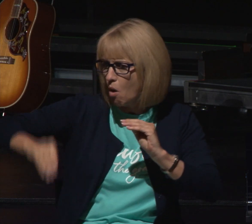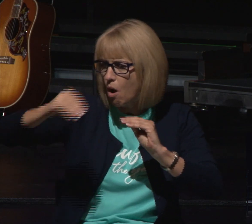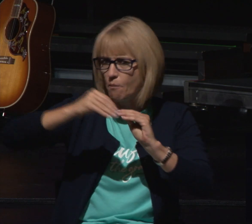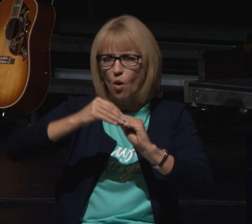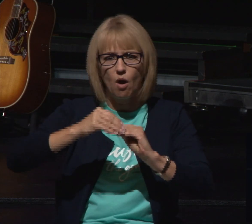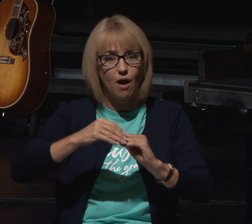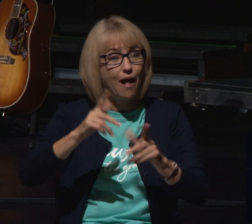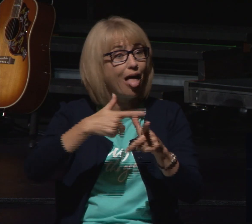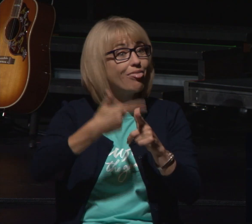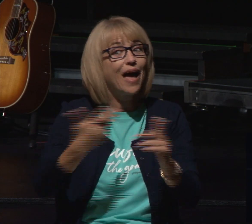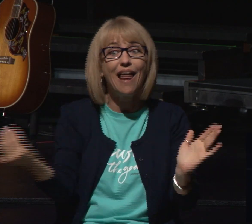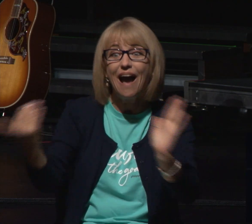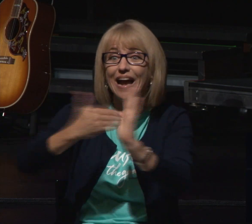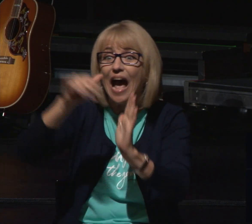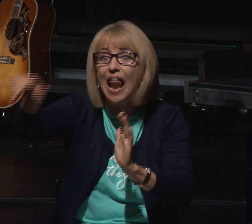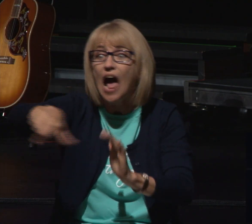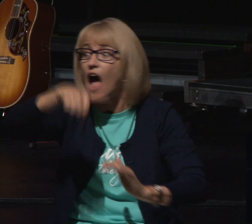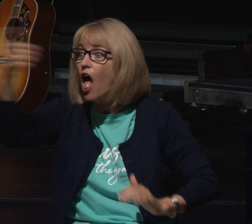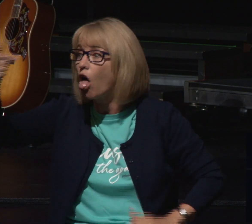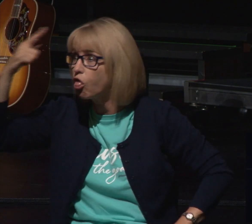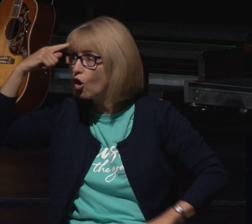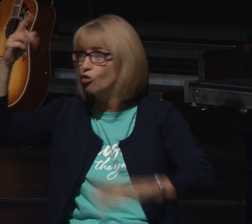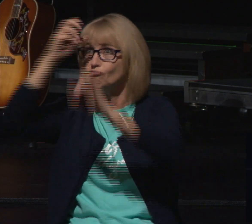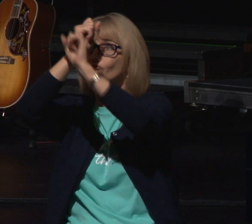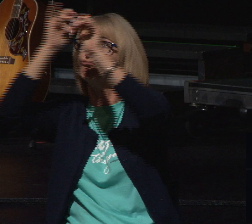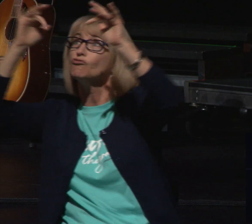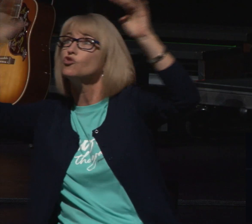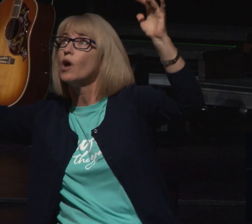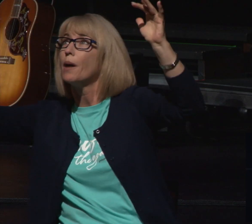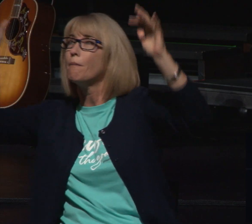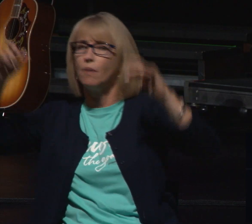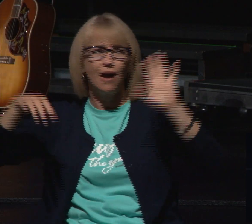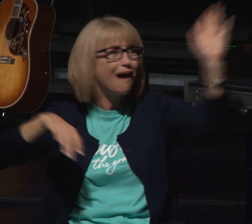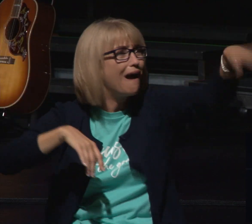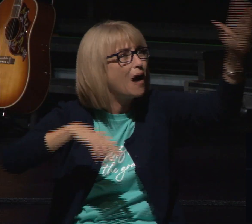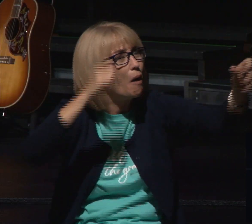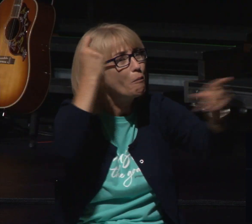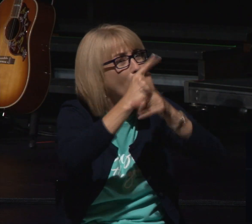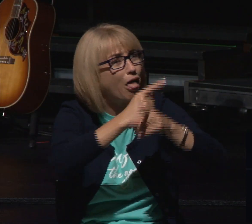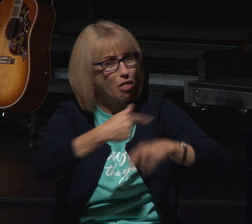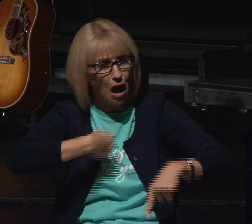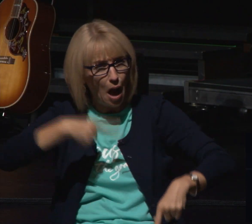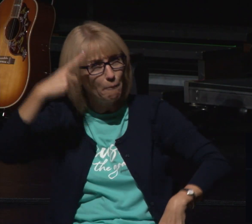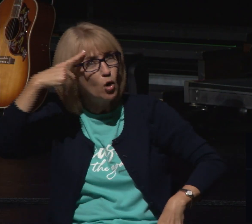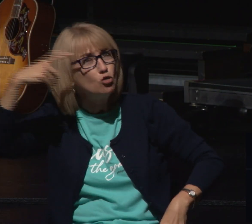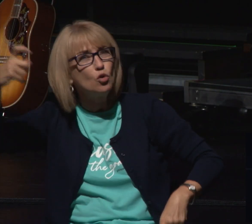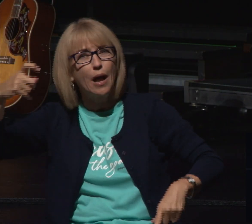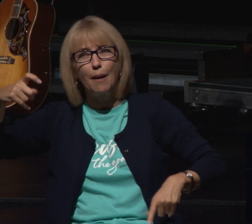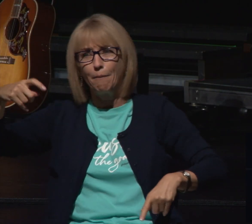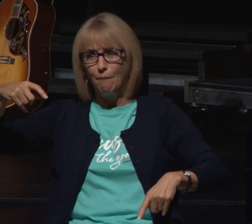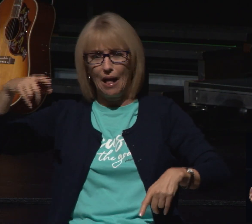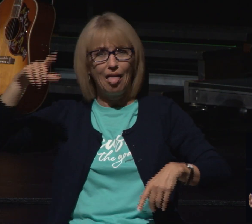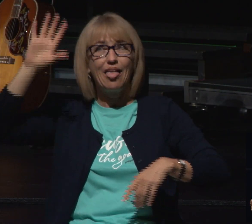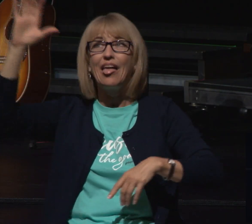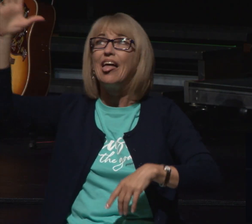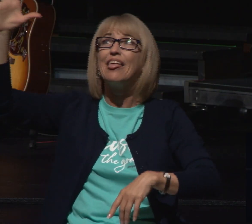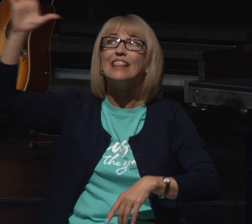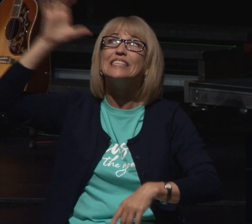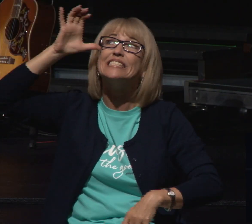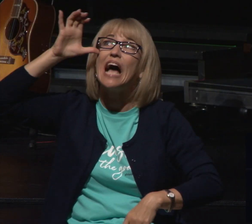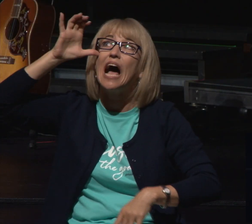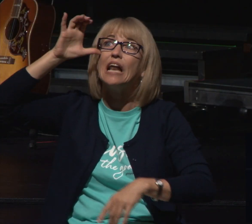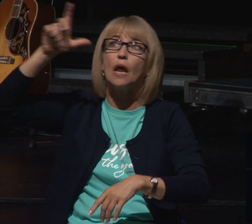dream and this one is even stronger he said I had this dream and the sun and the moon and 11